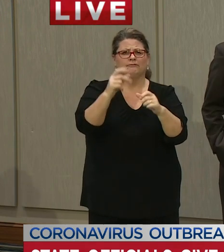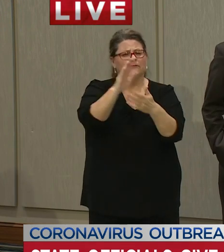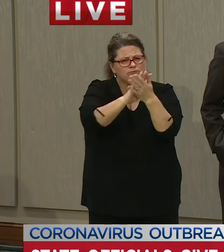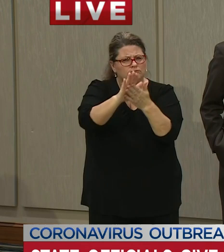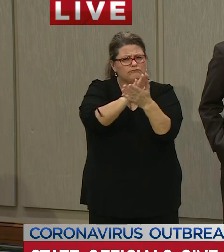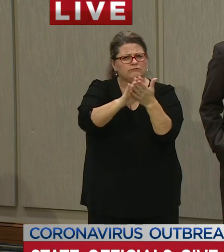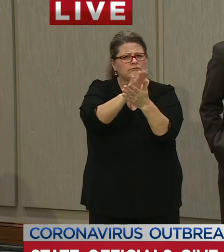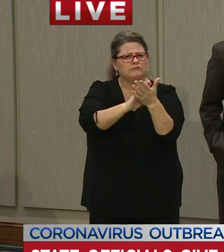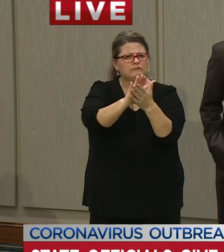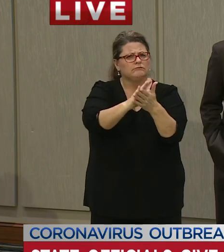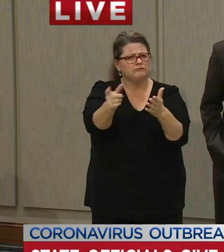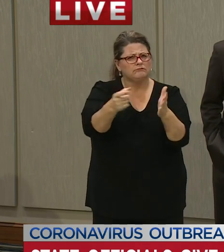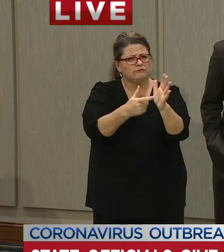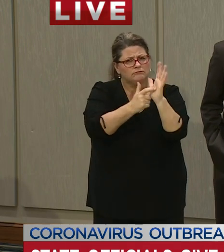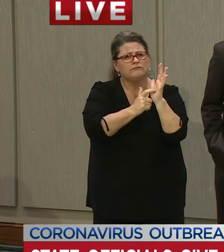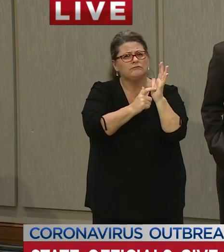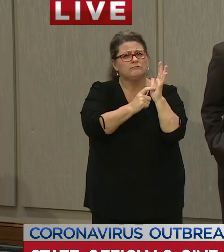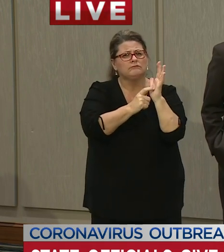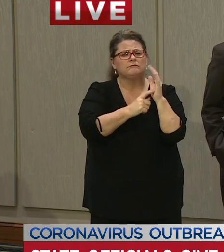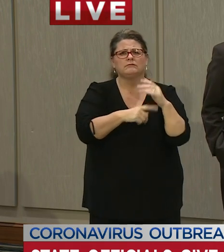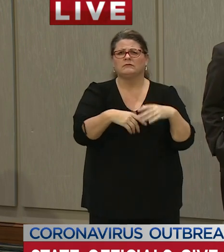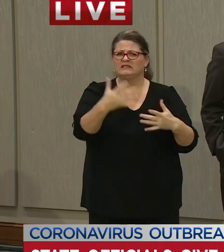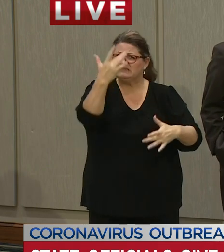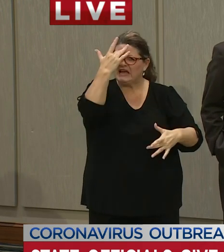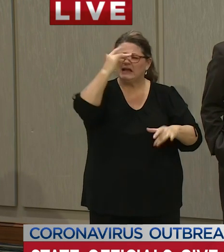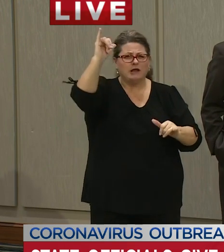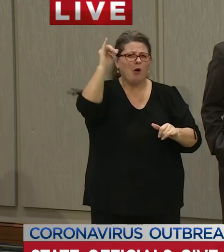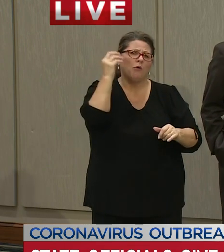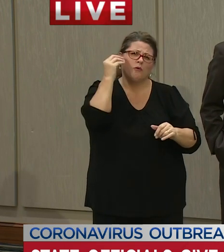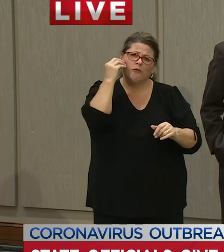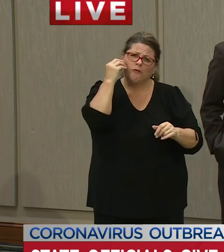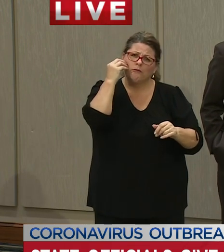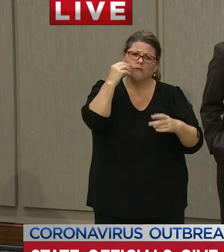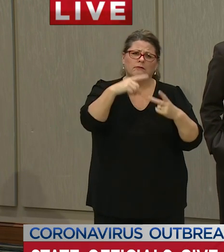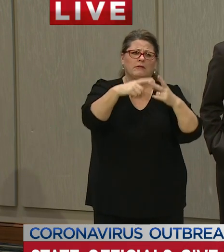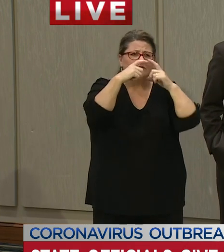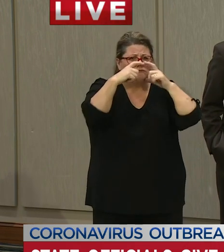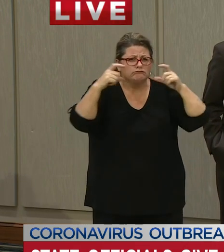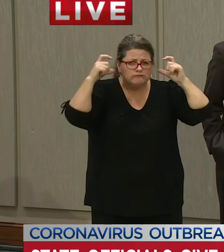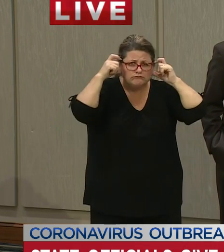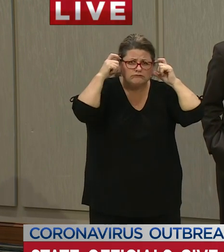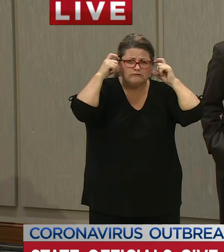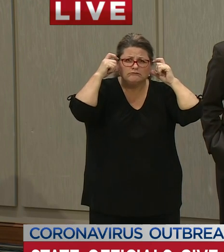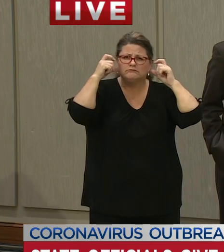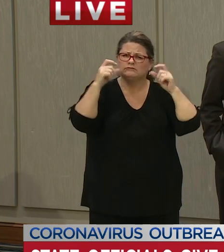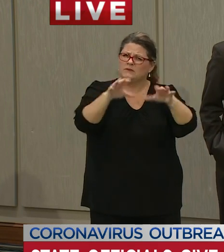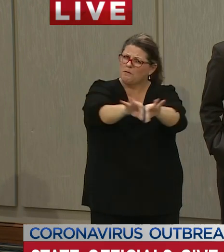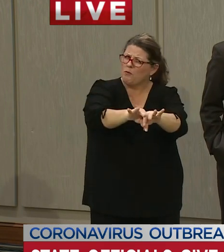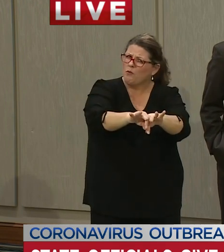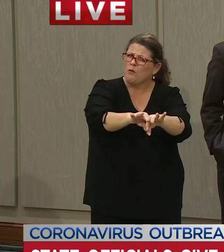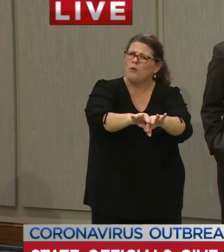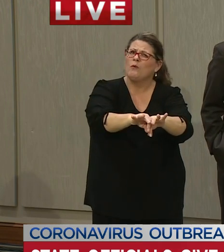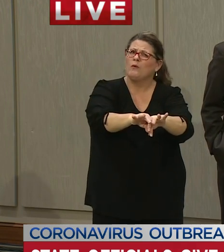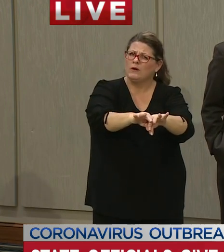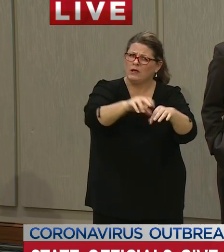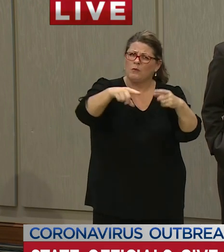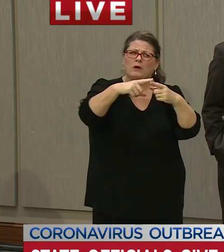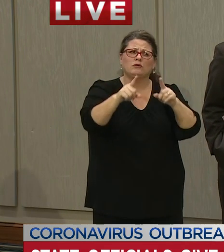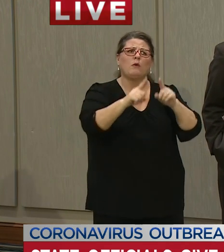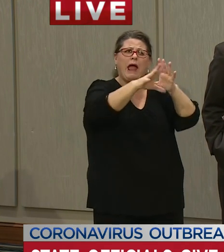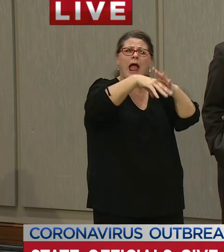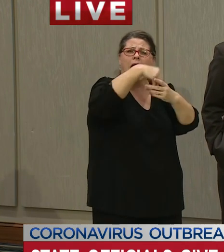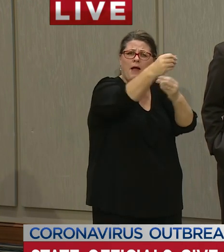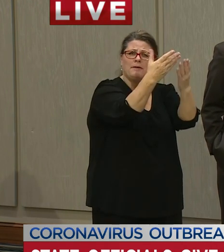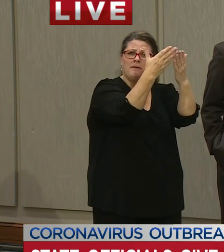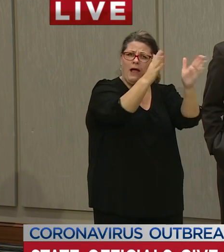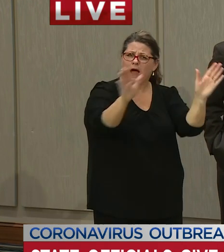that we we should still stay home when we're sick and wearing a mask in public is is critically important for the reasons that i